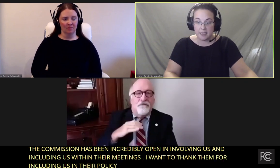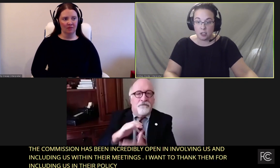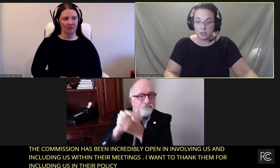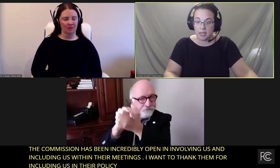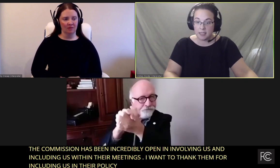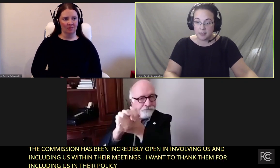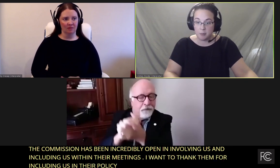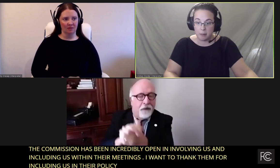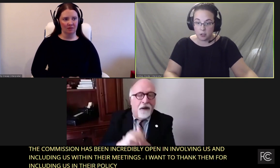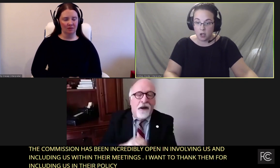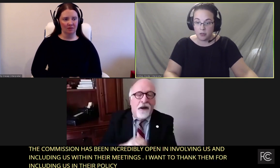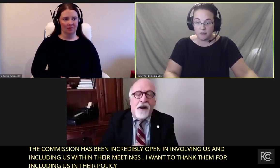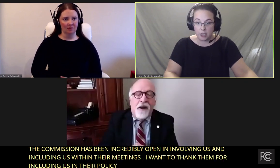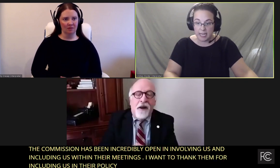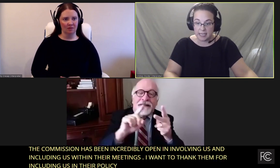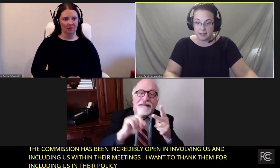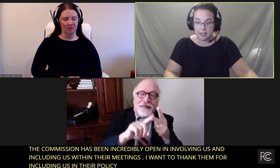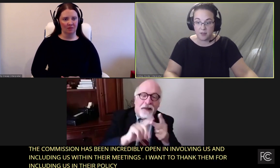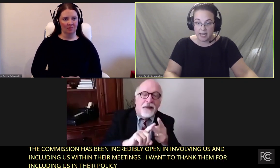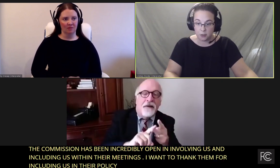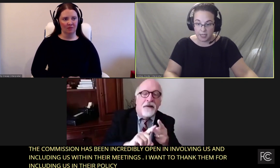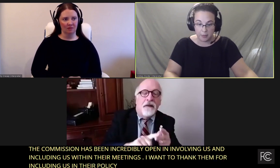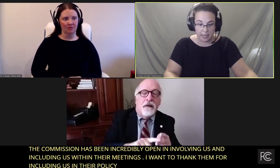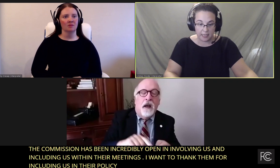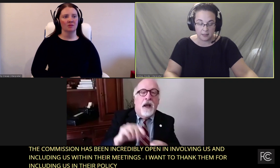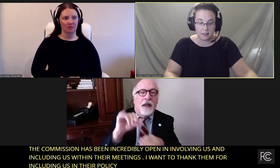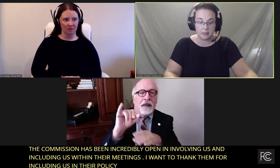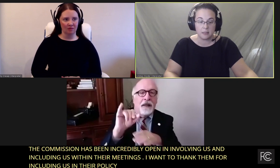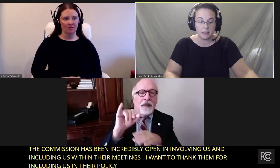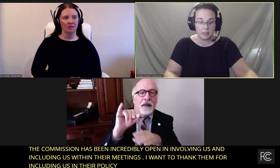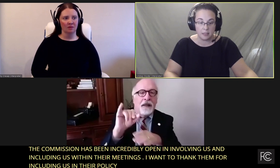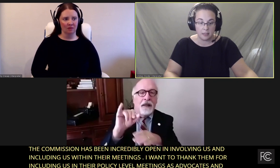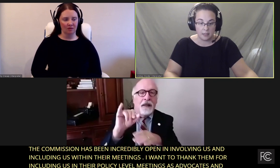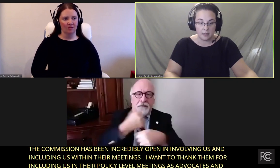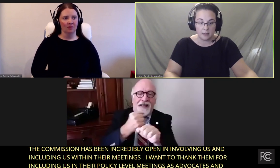And including us as members on the various advisory committees.